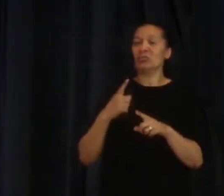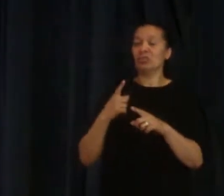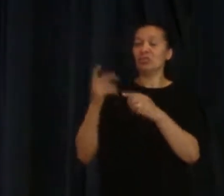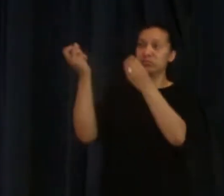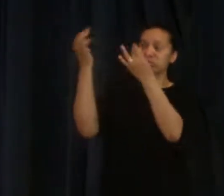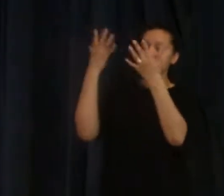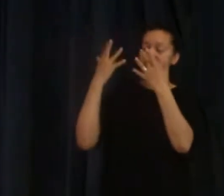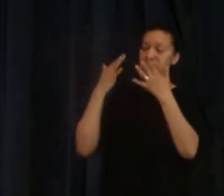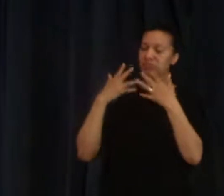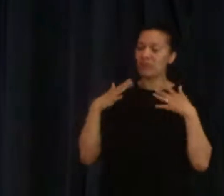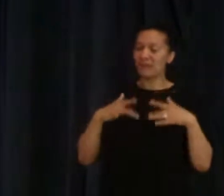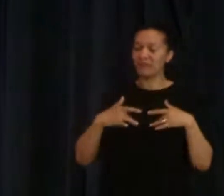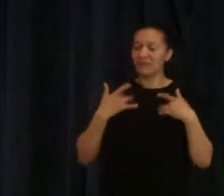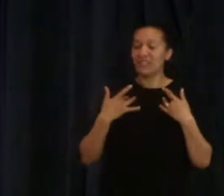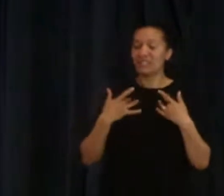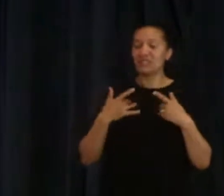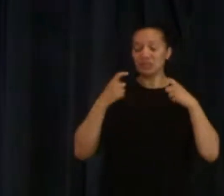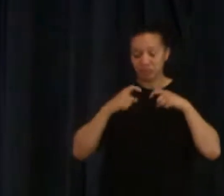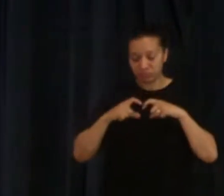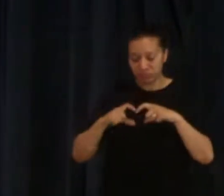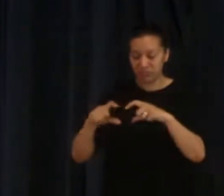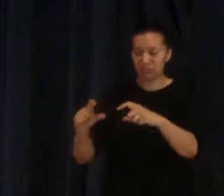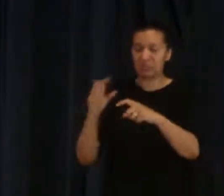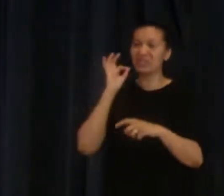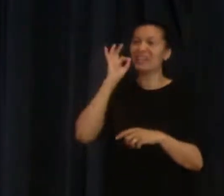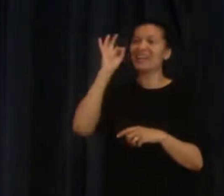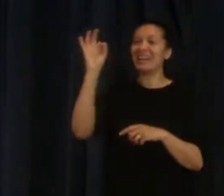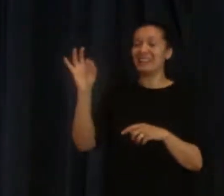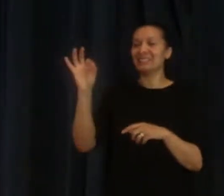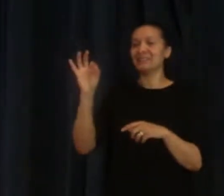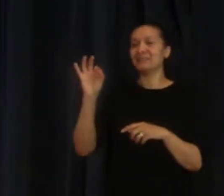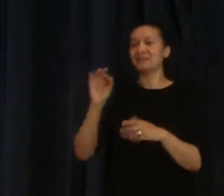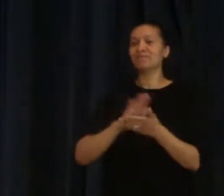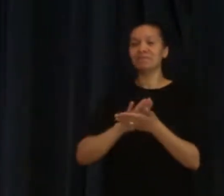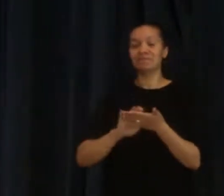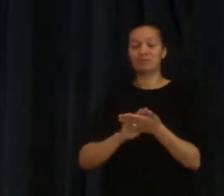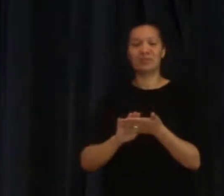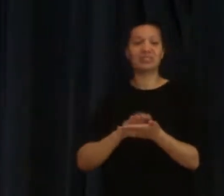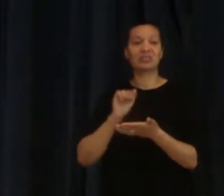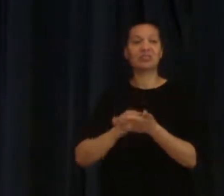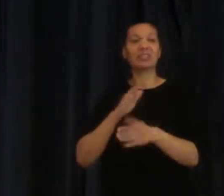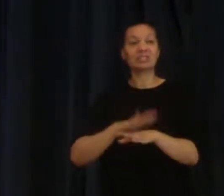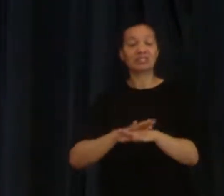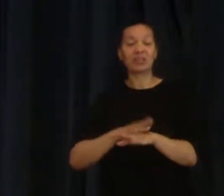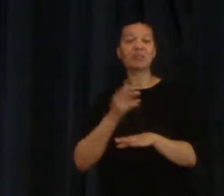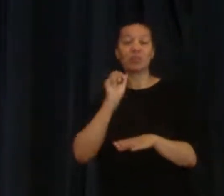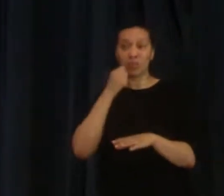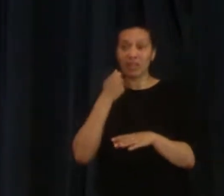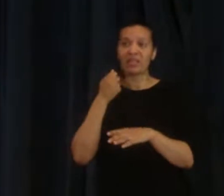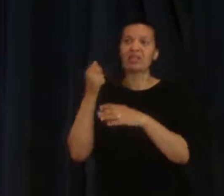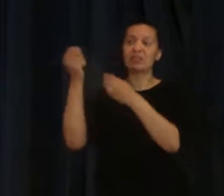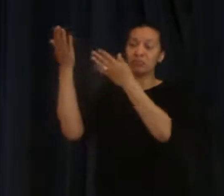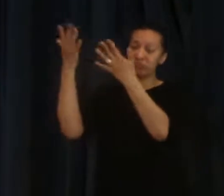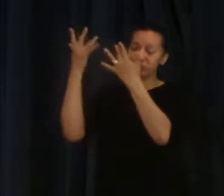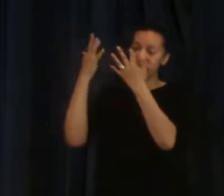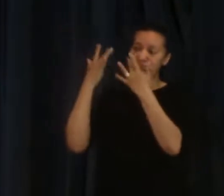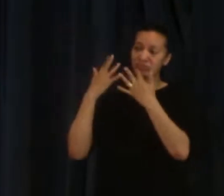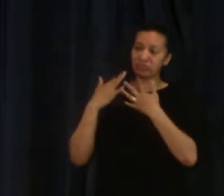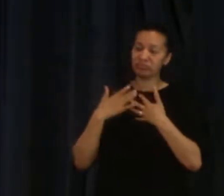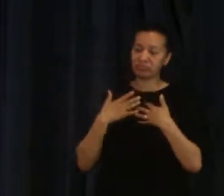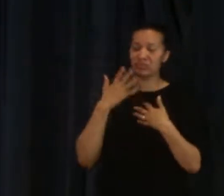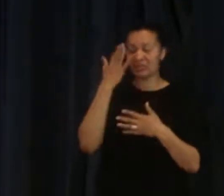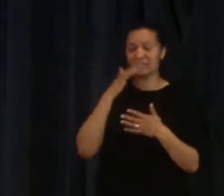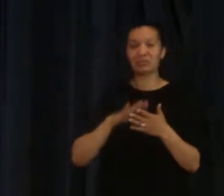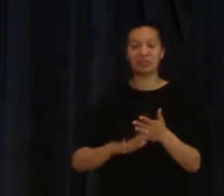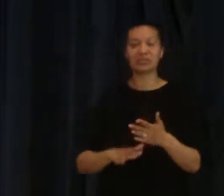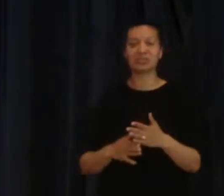keep asking for this gift and at the right time you will receive it for those of us who have been baptized in the Holy Spirit we can